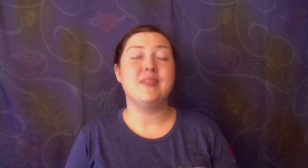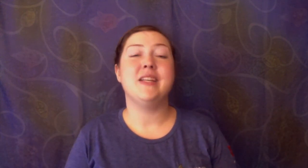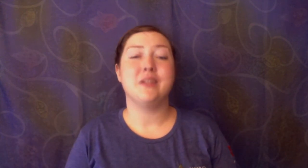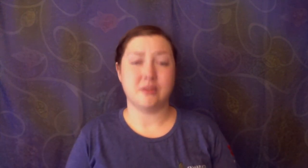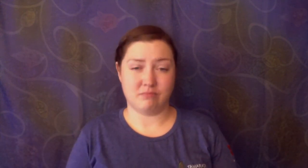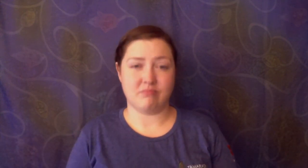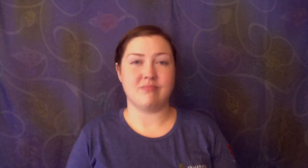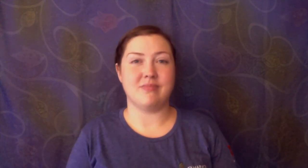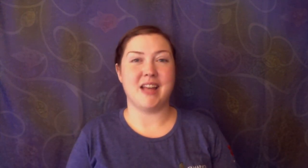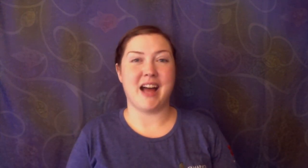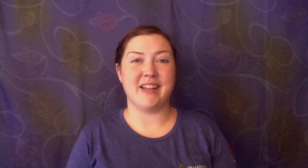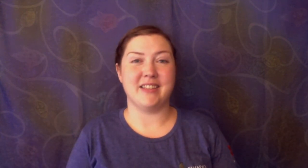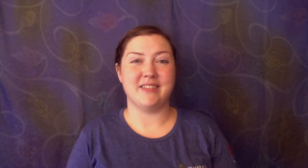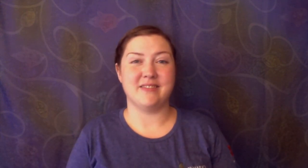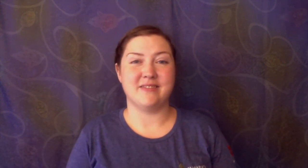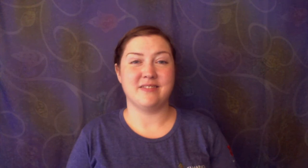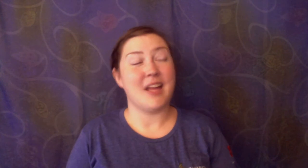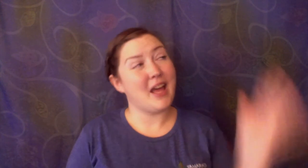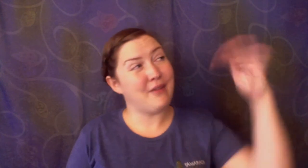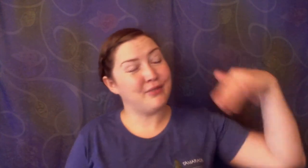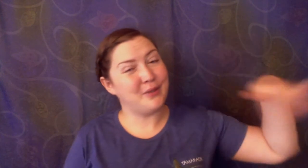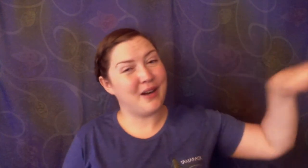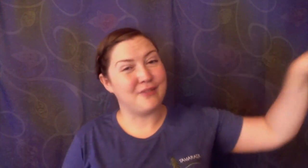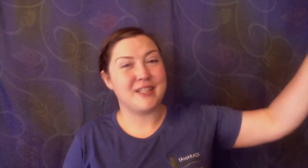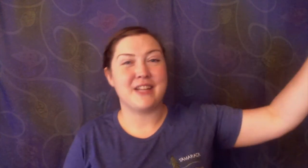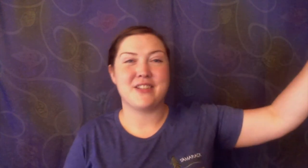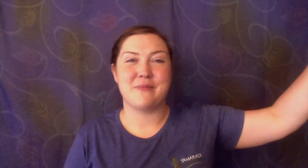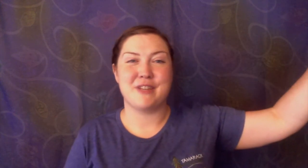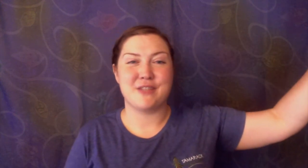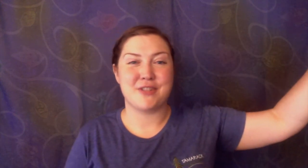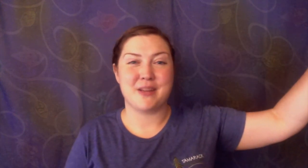Eagle nodded and flew off to catch some fish for supper.